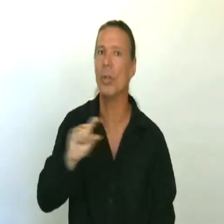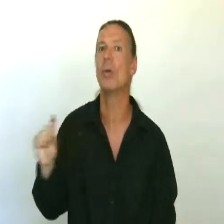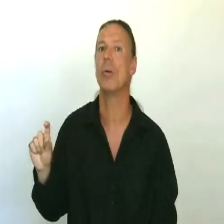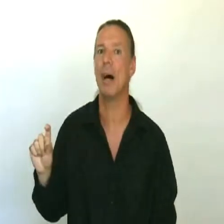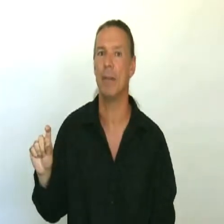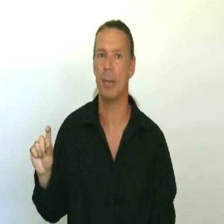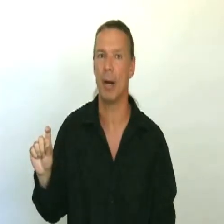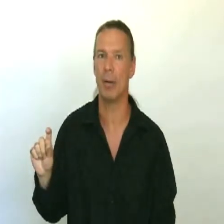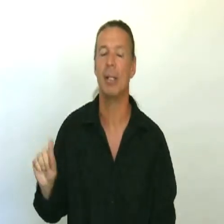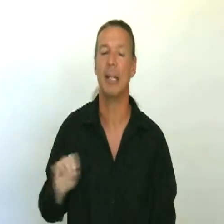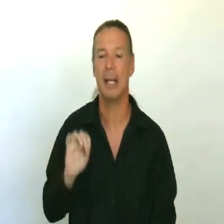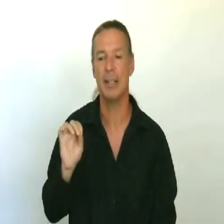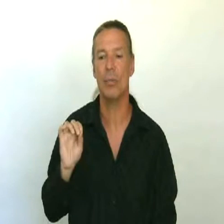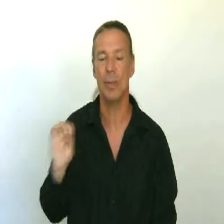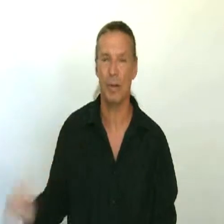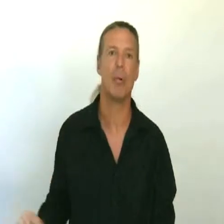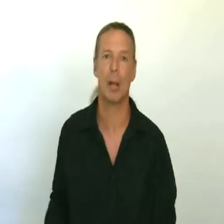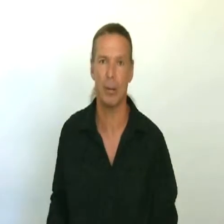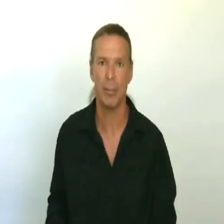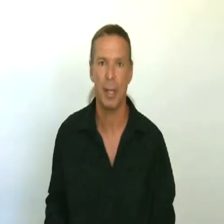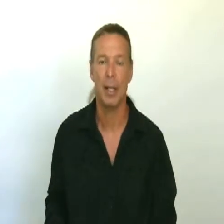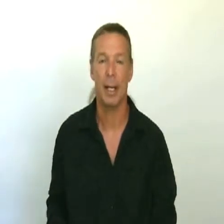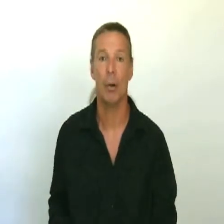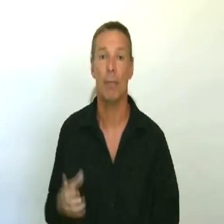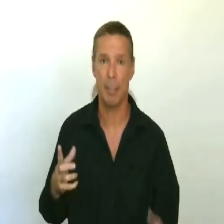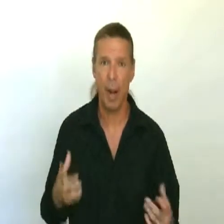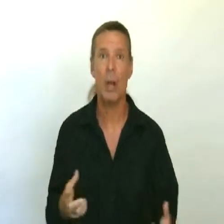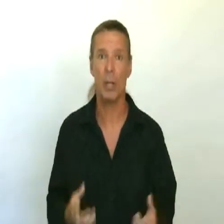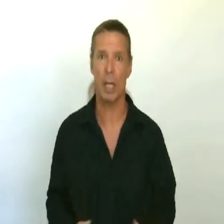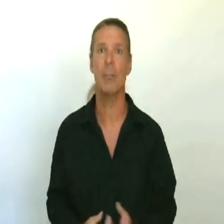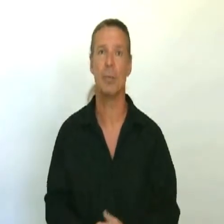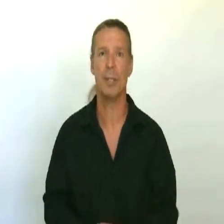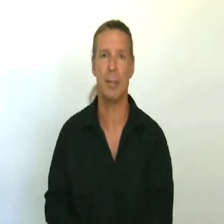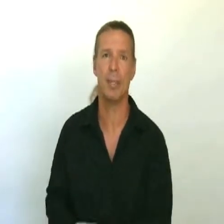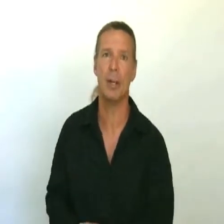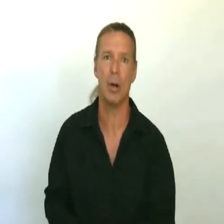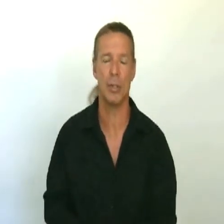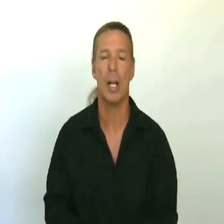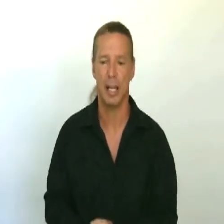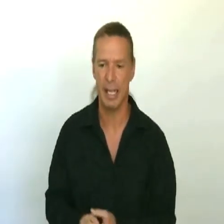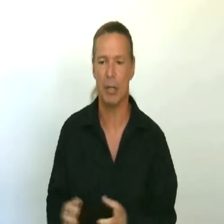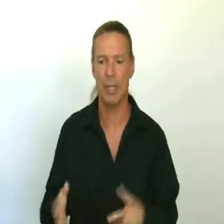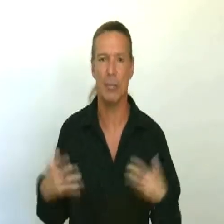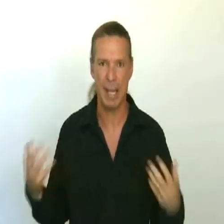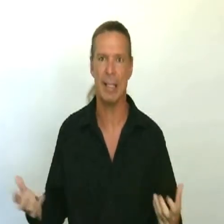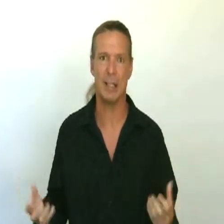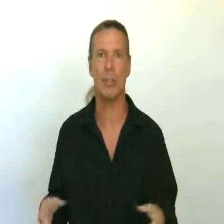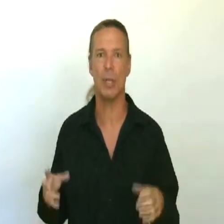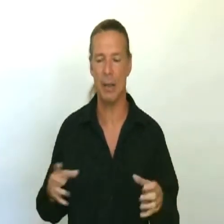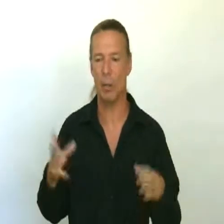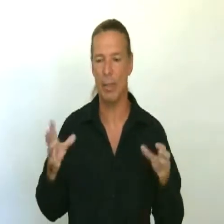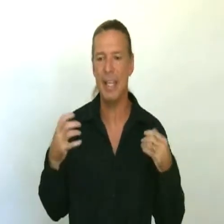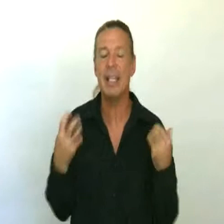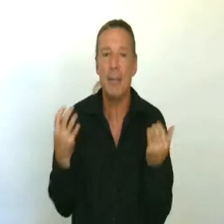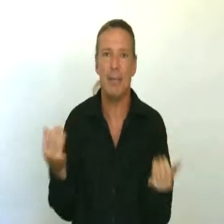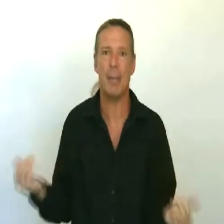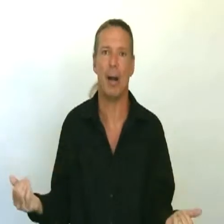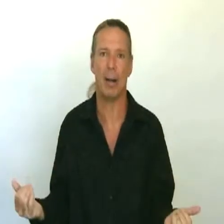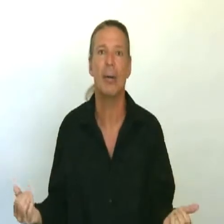note without vibrato than it is with vibrato. Now, vibrato comes with something called increased resonance. So within vibrato,